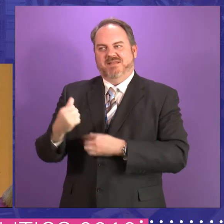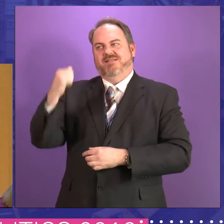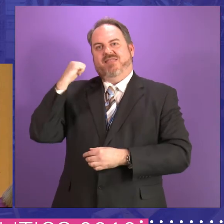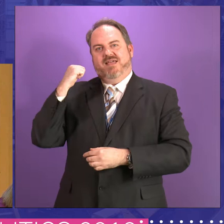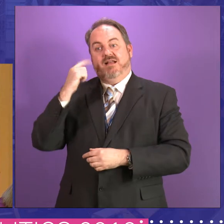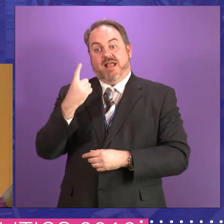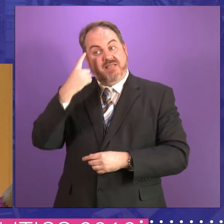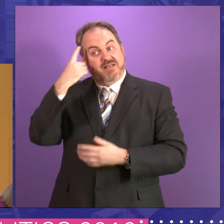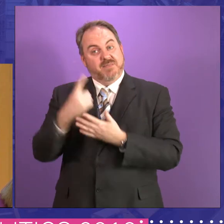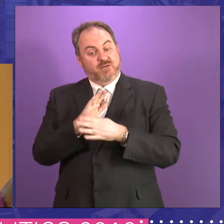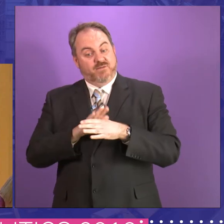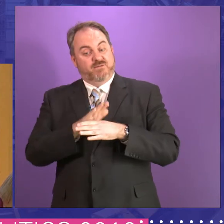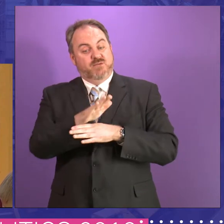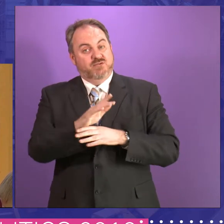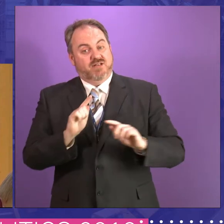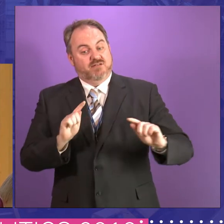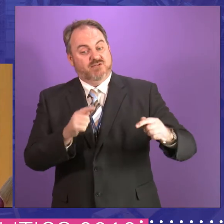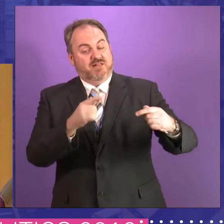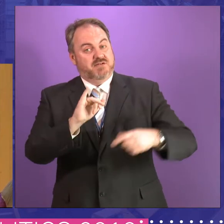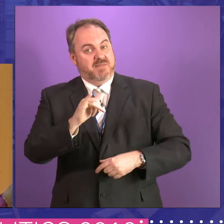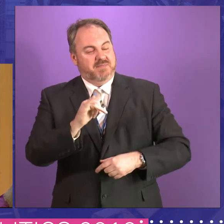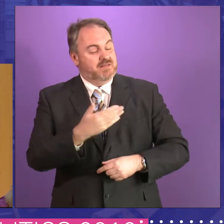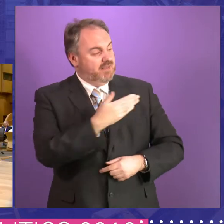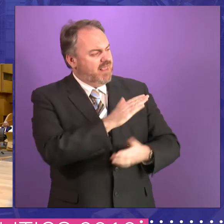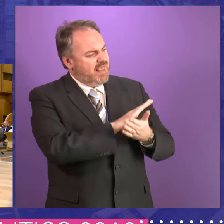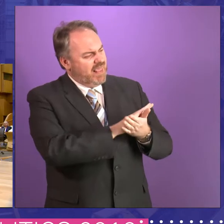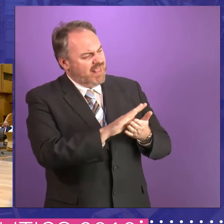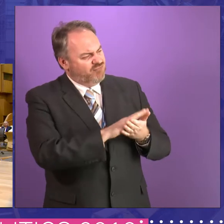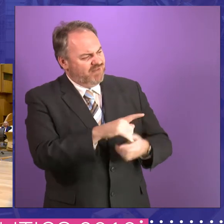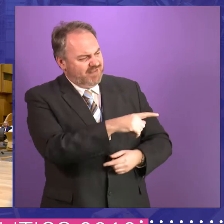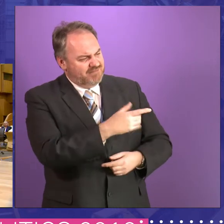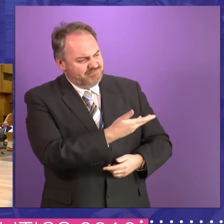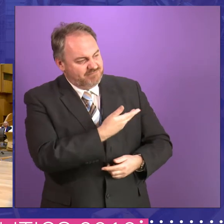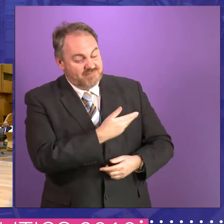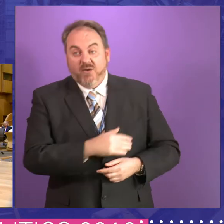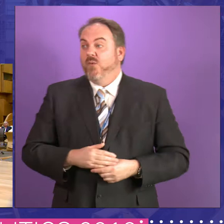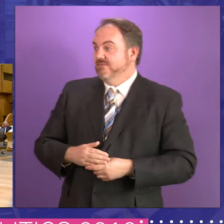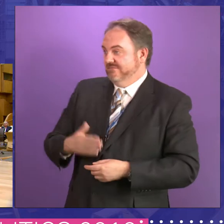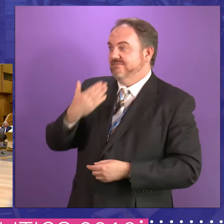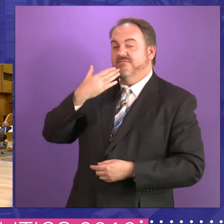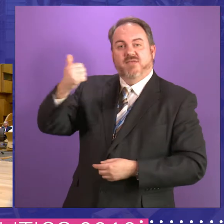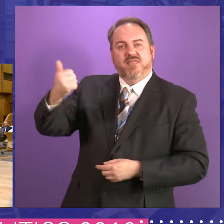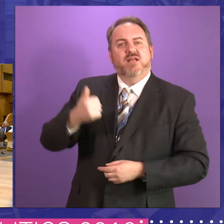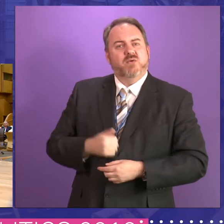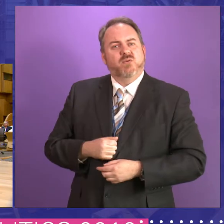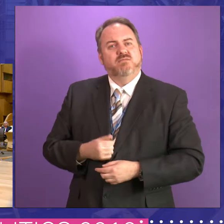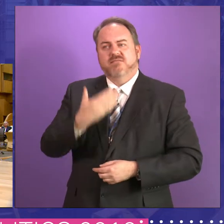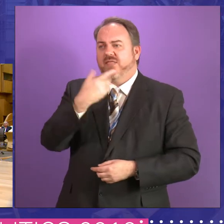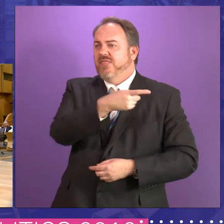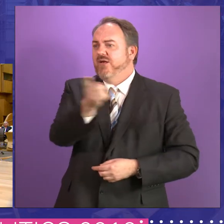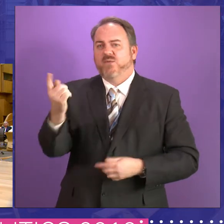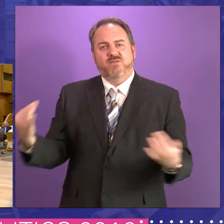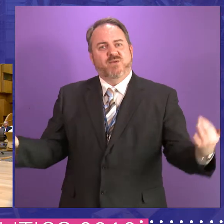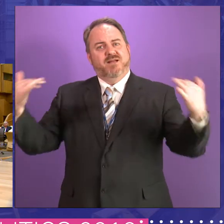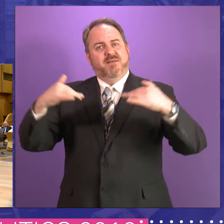some of the challenges. And I'm going to start in reverse order, if I can, with you, Henry. Well, thanks very much, presiding officer, and thanks very much to all of you